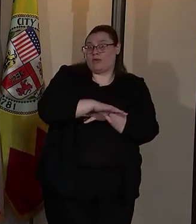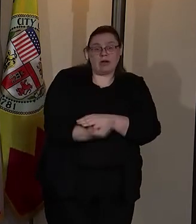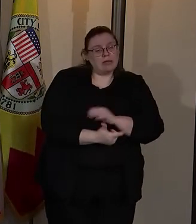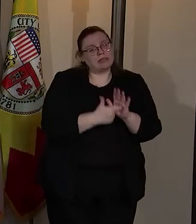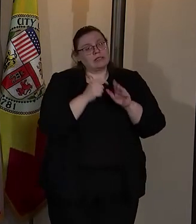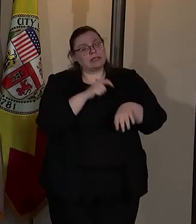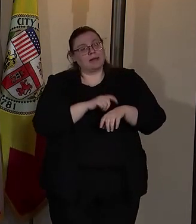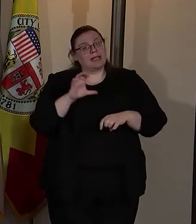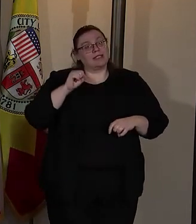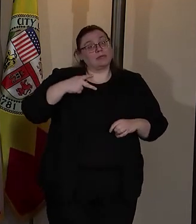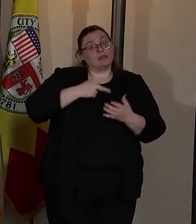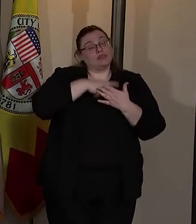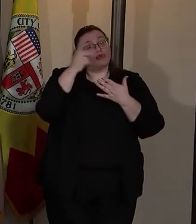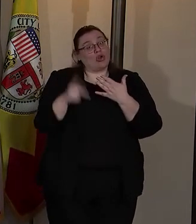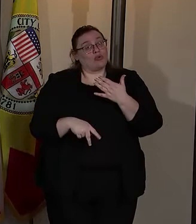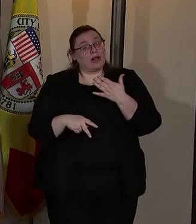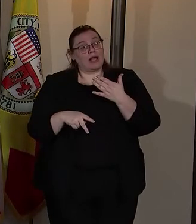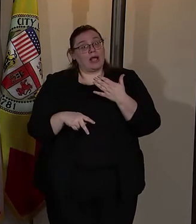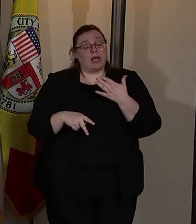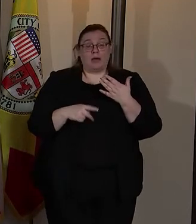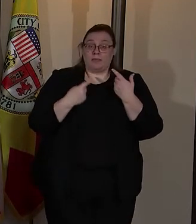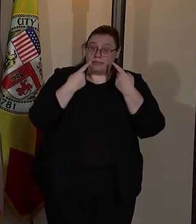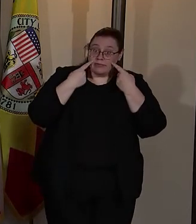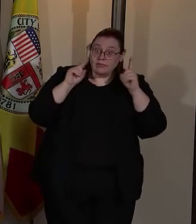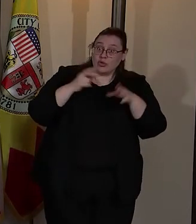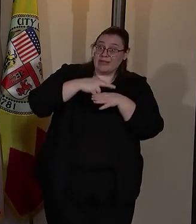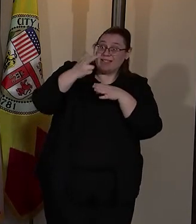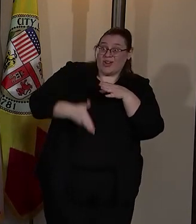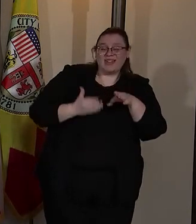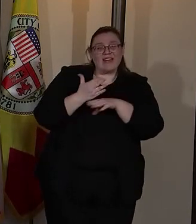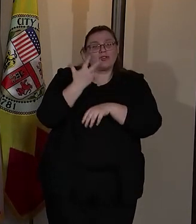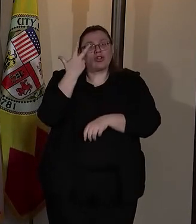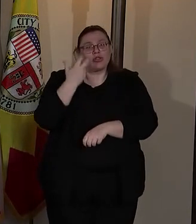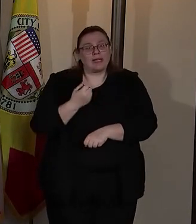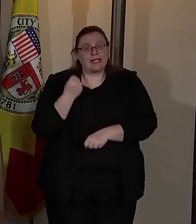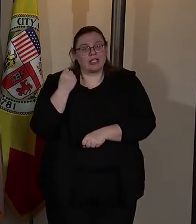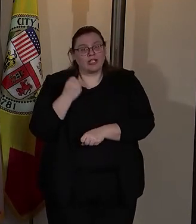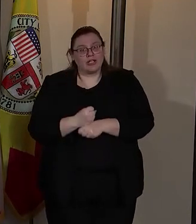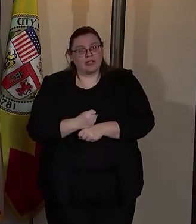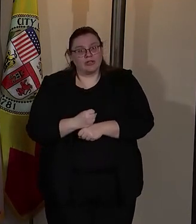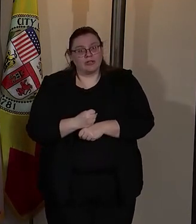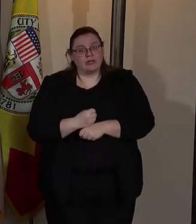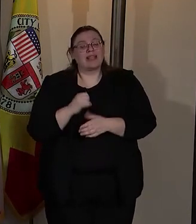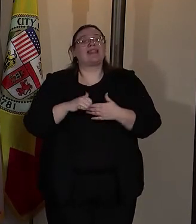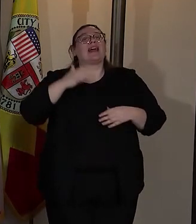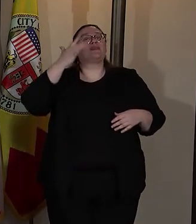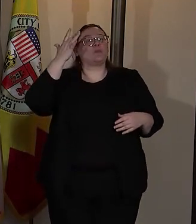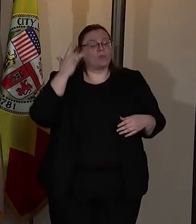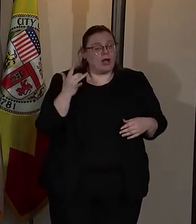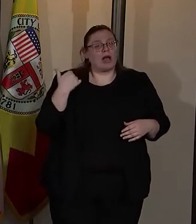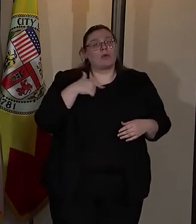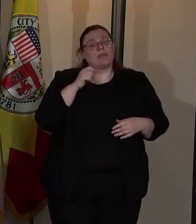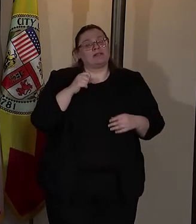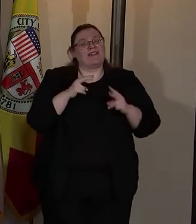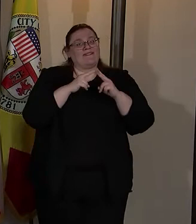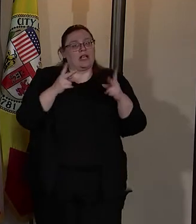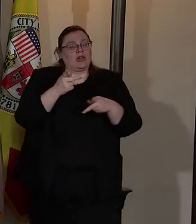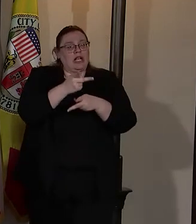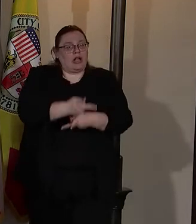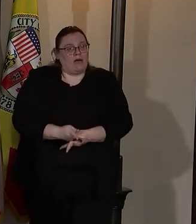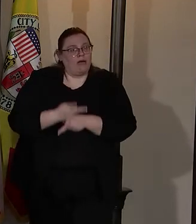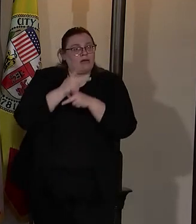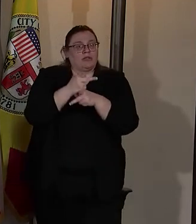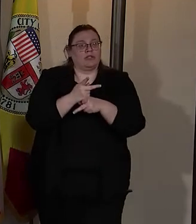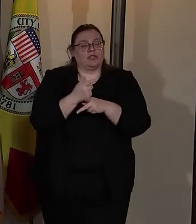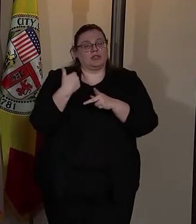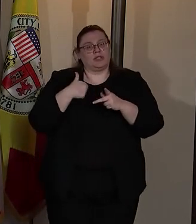The CSP program did not start to show results up until three years. And this is why we need to be extremely cautious as we